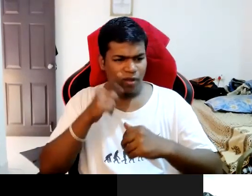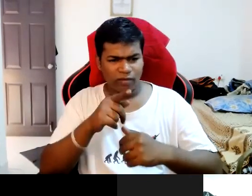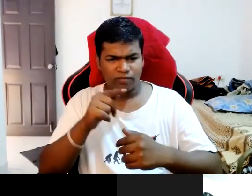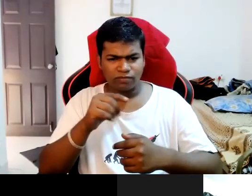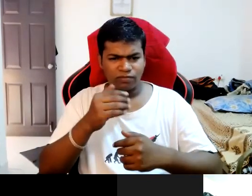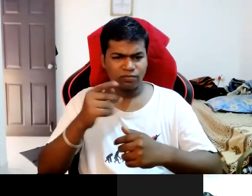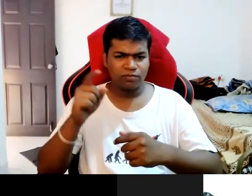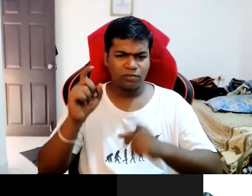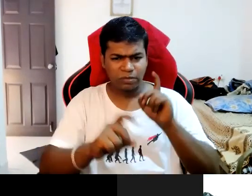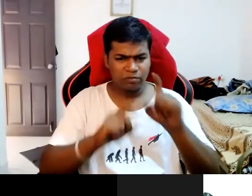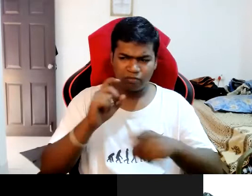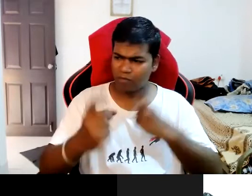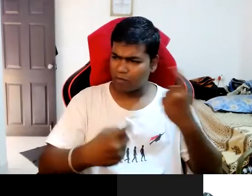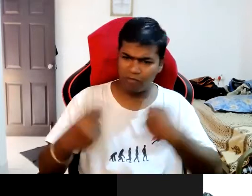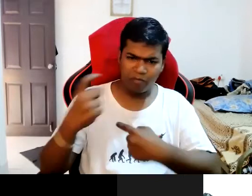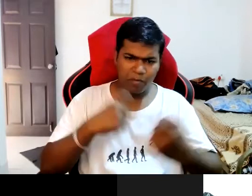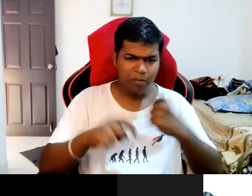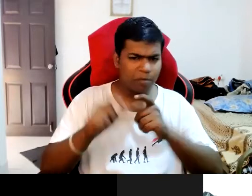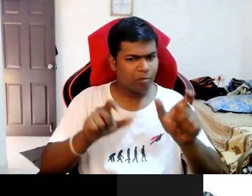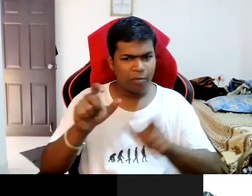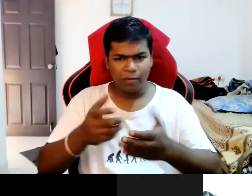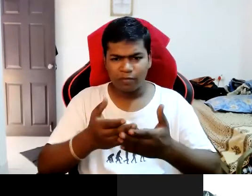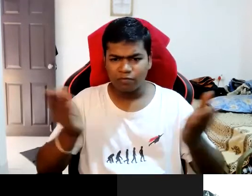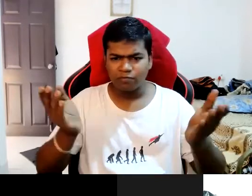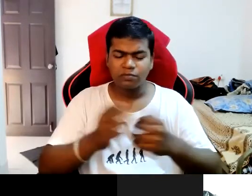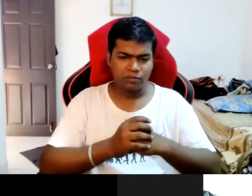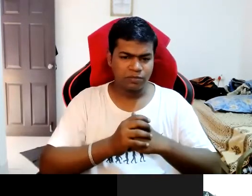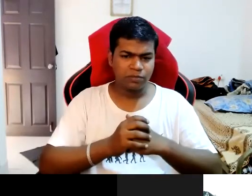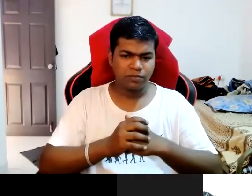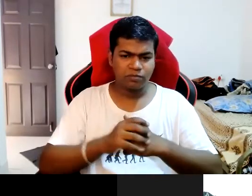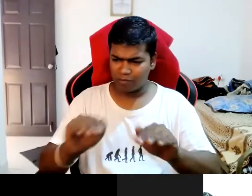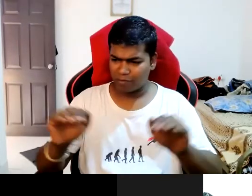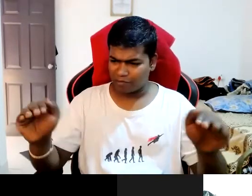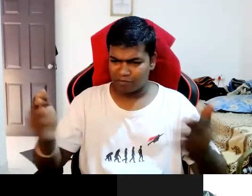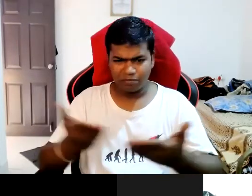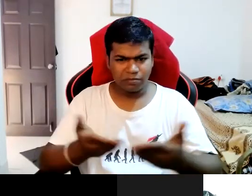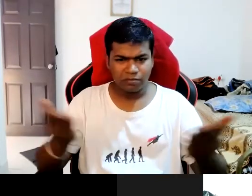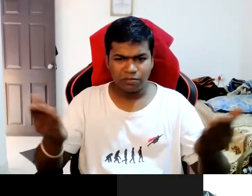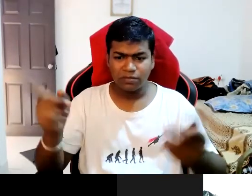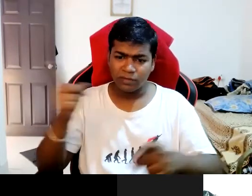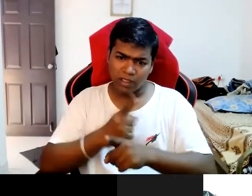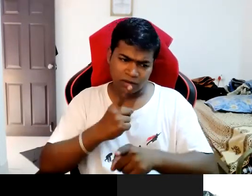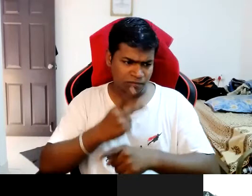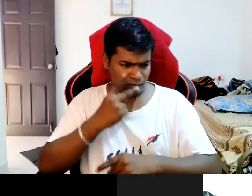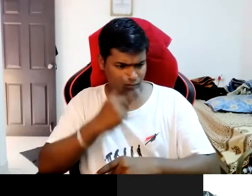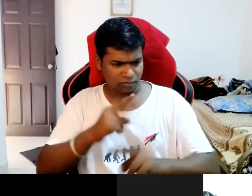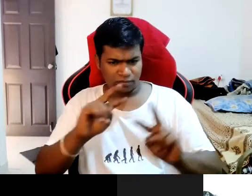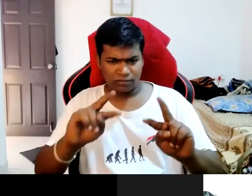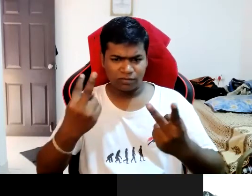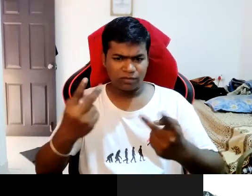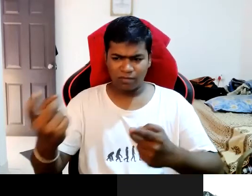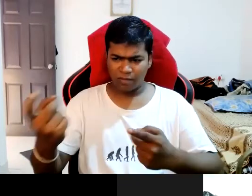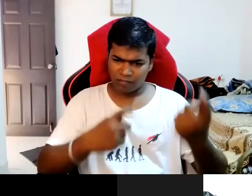I got many questions like that even not only the children's even the teachers is also like that.